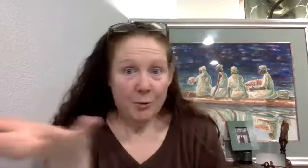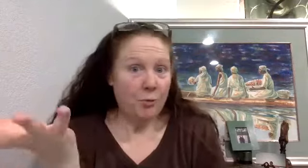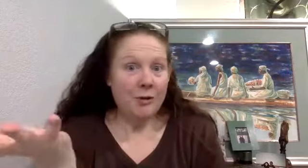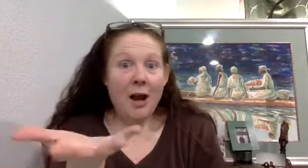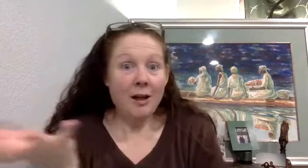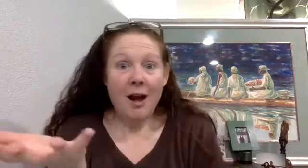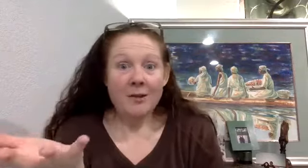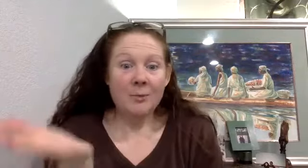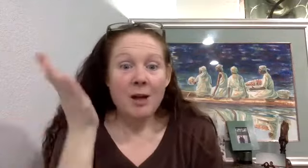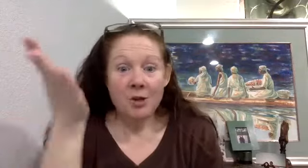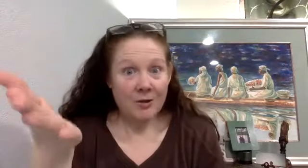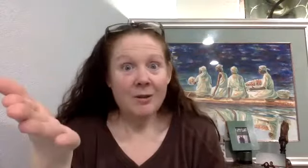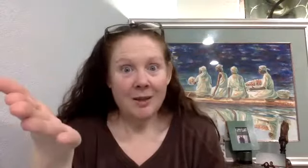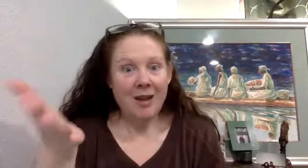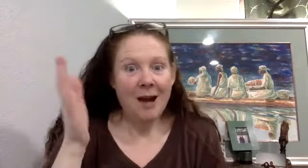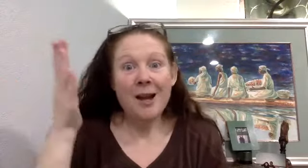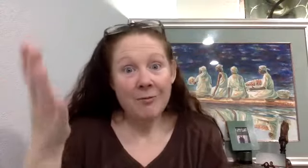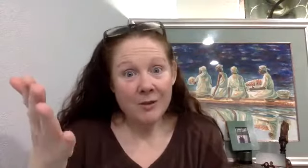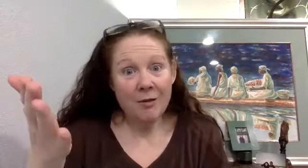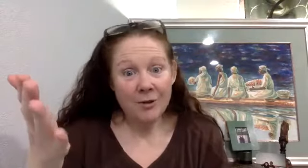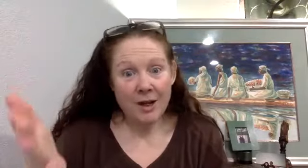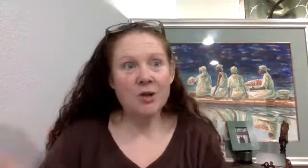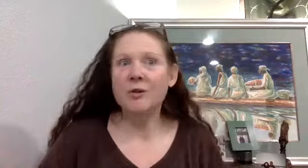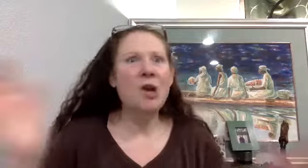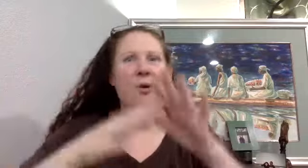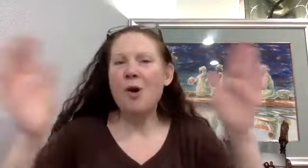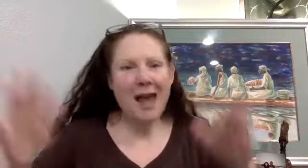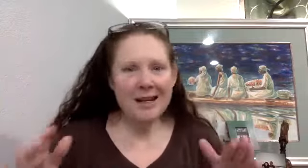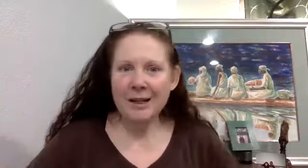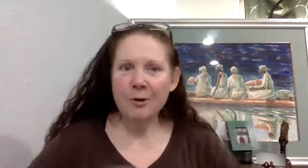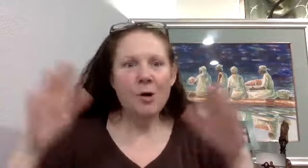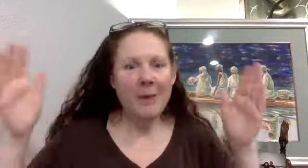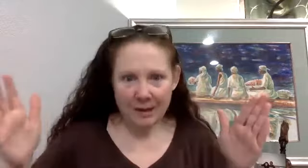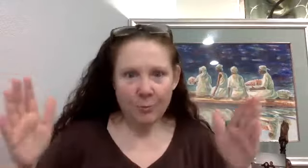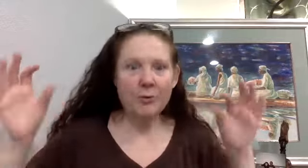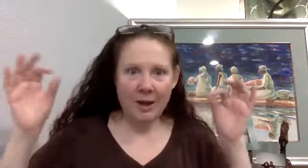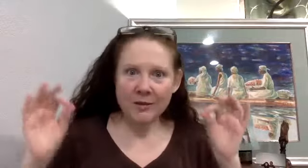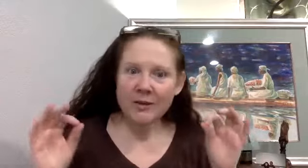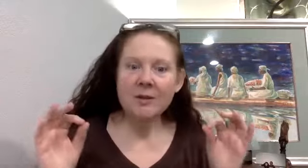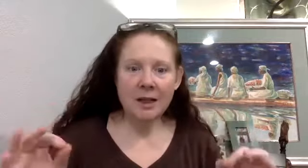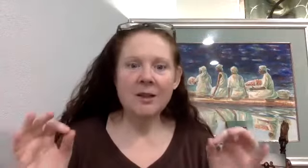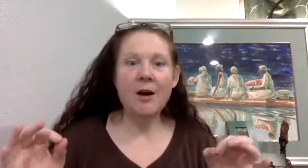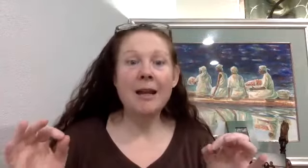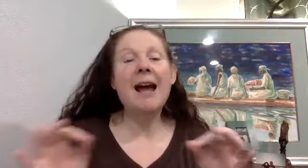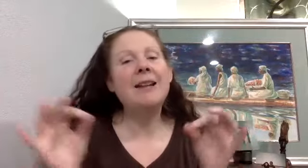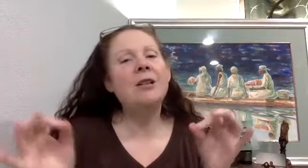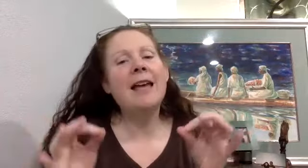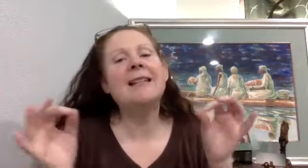because it's not going to cost as much just the time to have these conversations. We won't edit it. We won't make it say this is a detailed and kind of look at as a